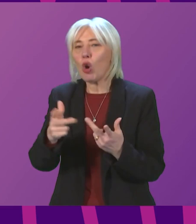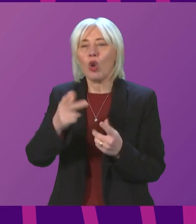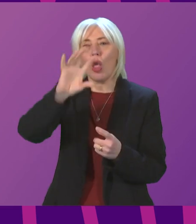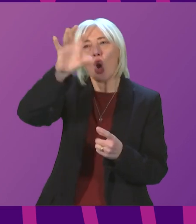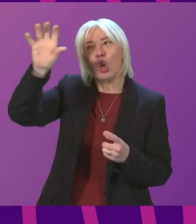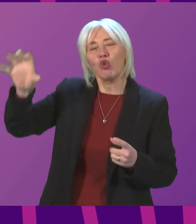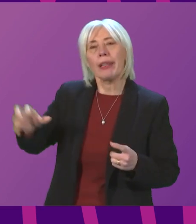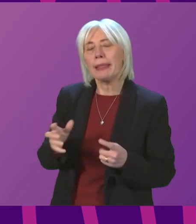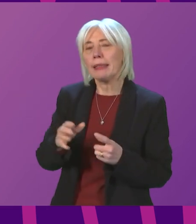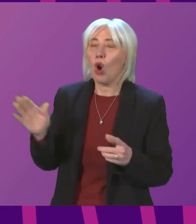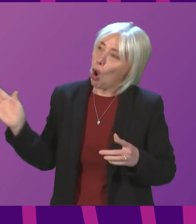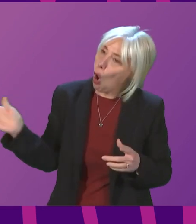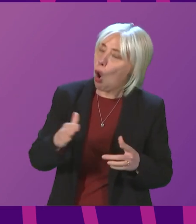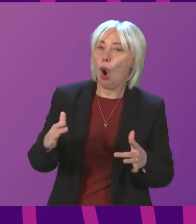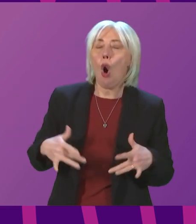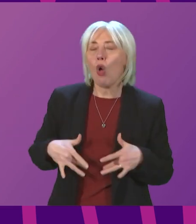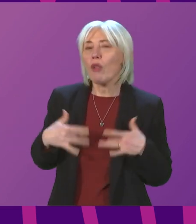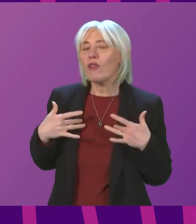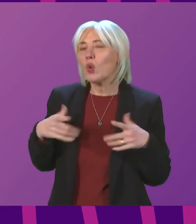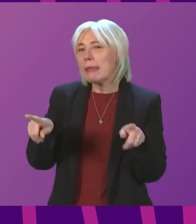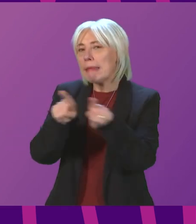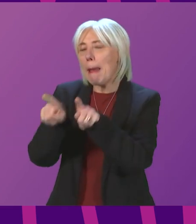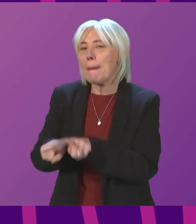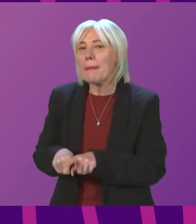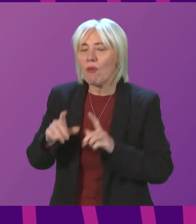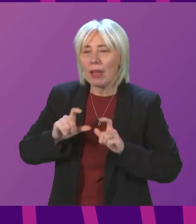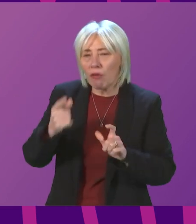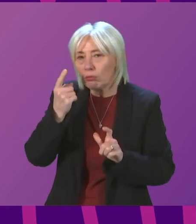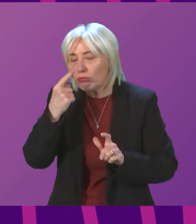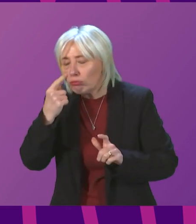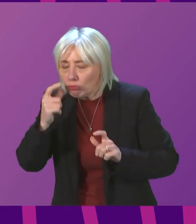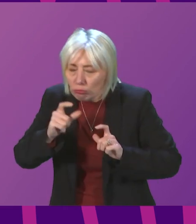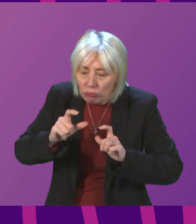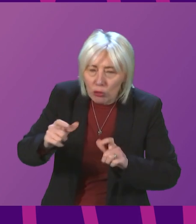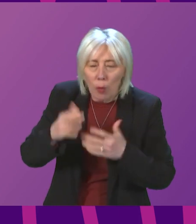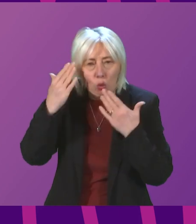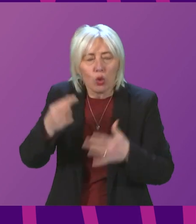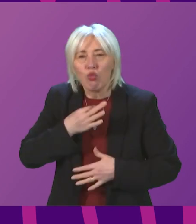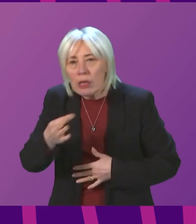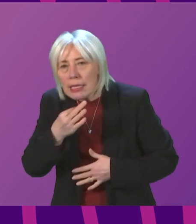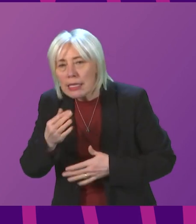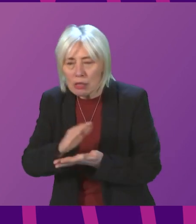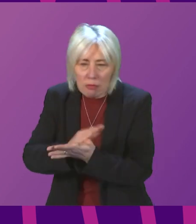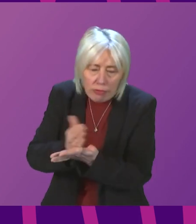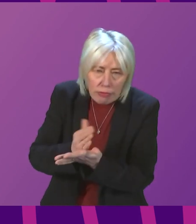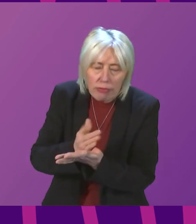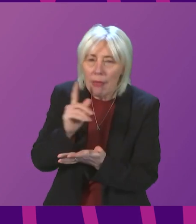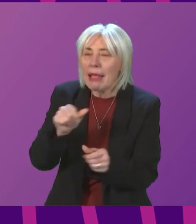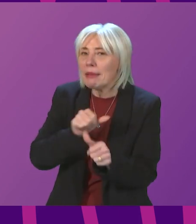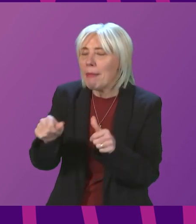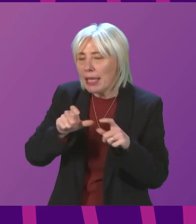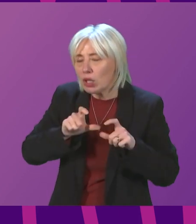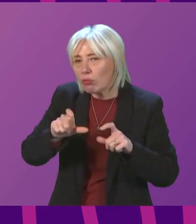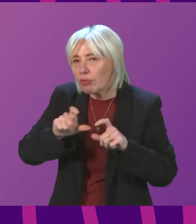world are all of the view, or many are of the view, that continued caution in the face of the risks and uncertainties is the best way to see us get